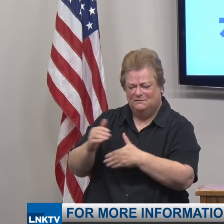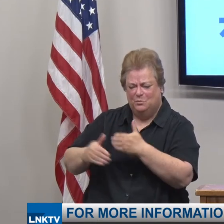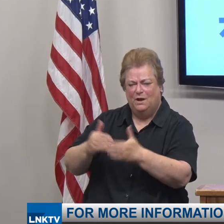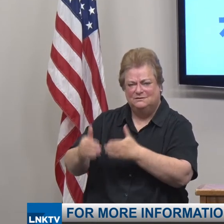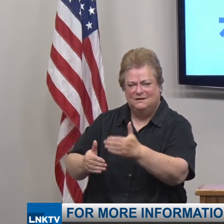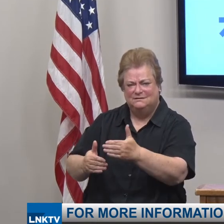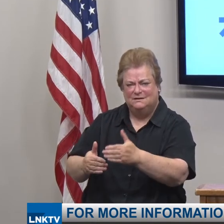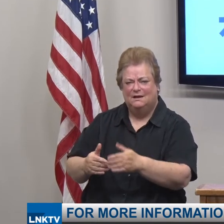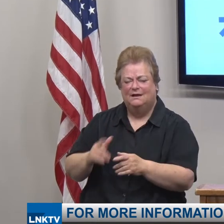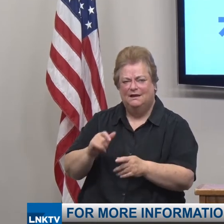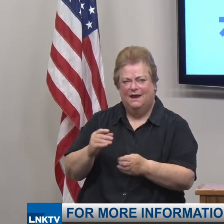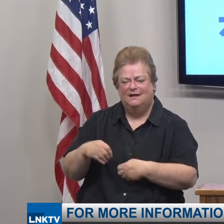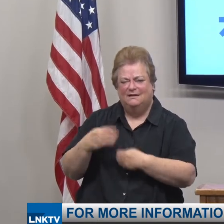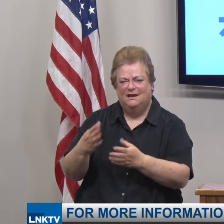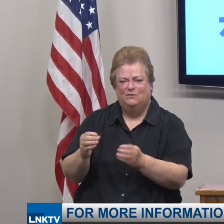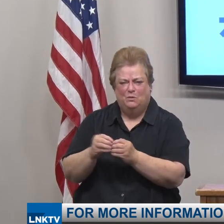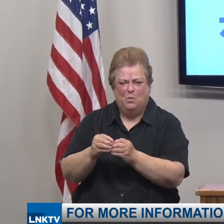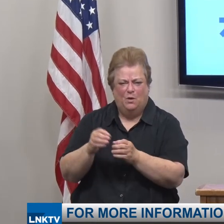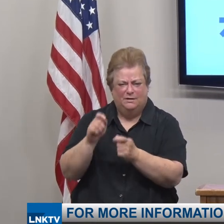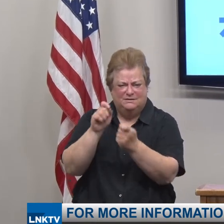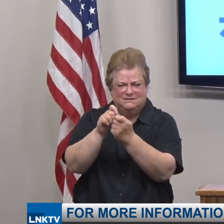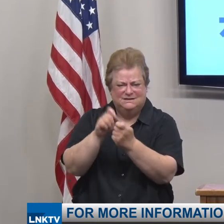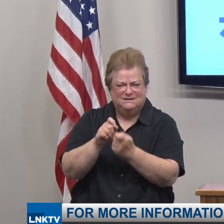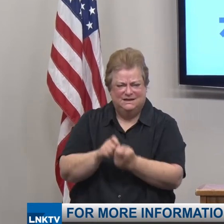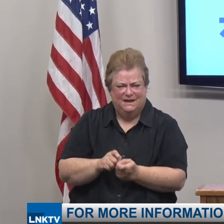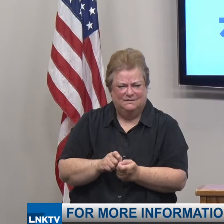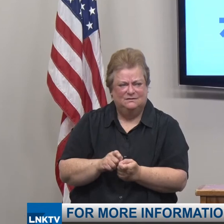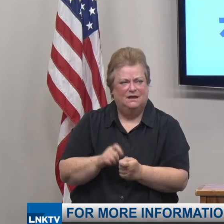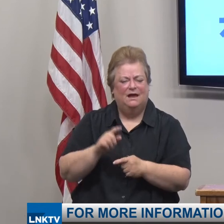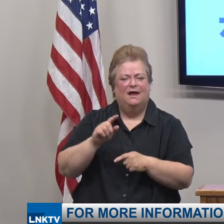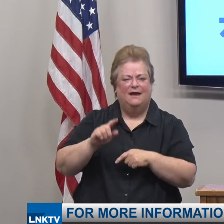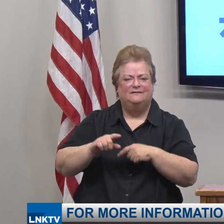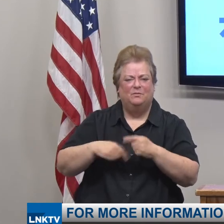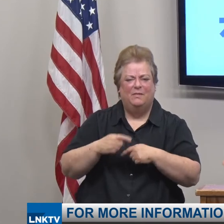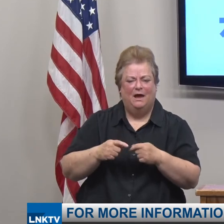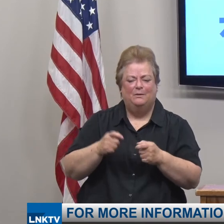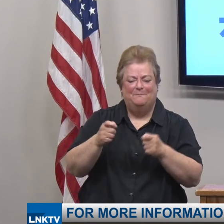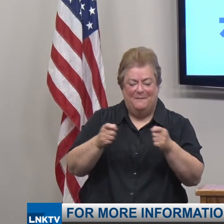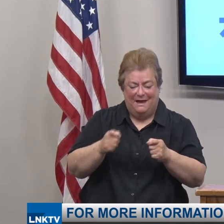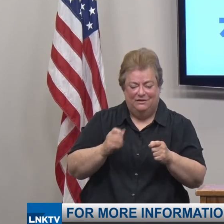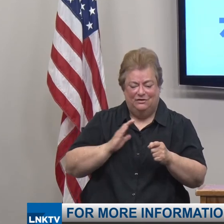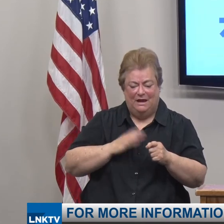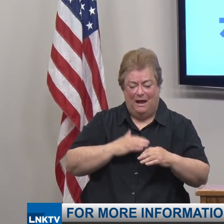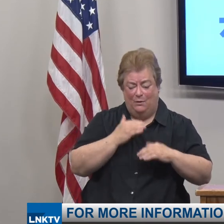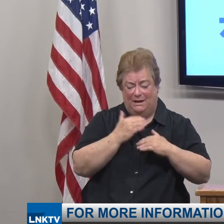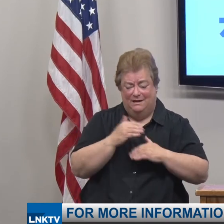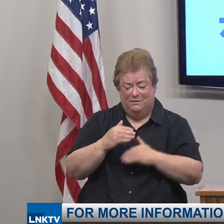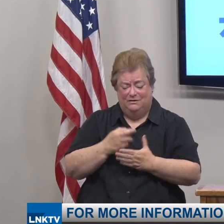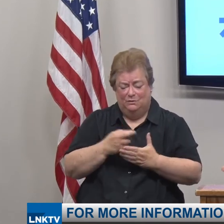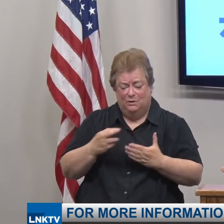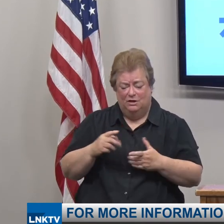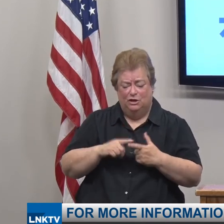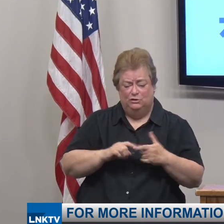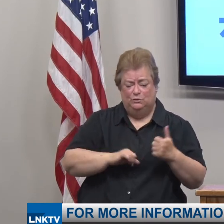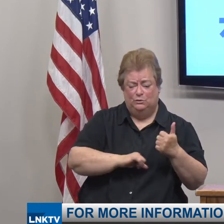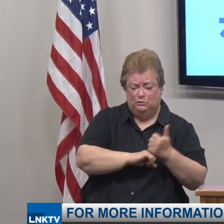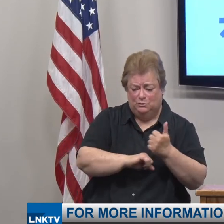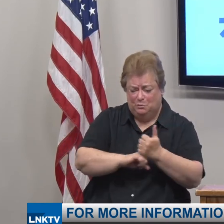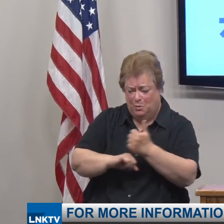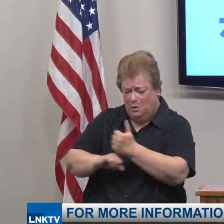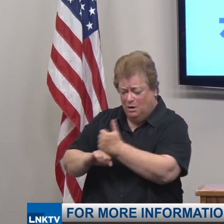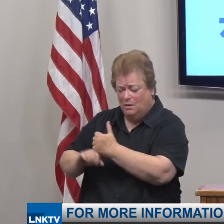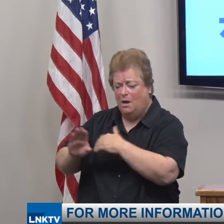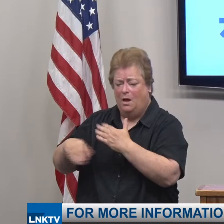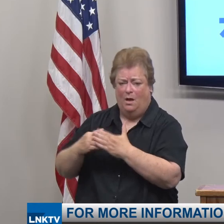he can provide more granular level of detail but yes it's it's about managing our limited resources to try to support everyone as